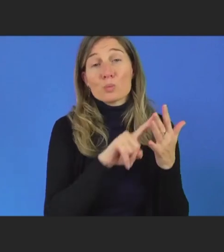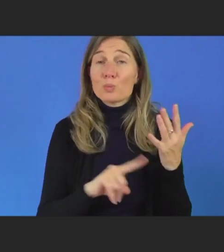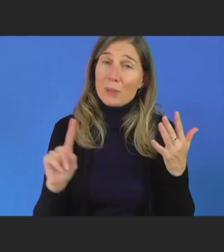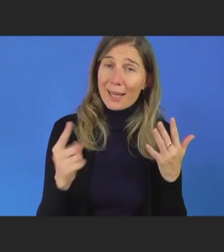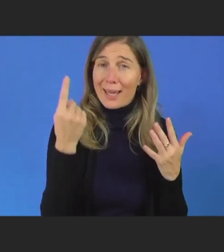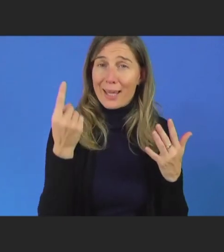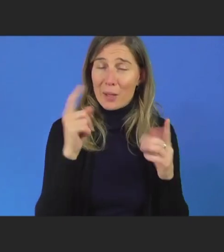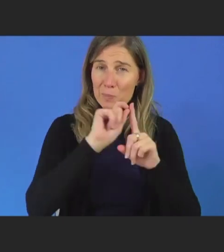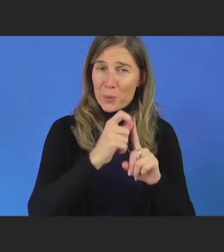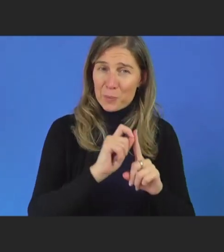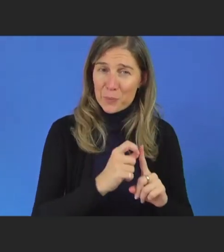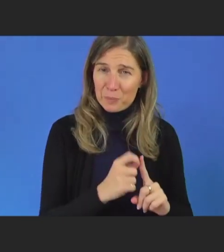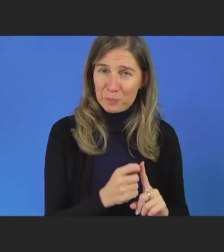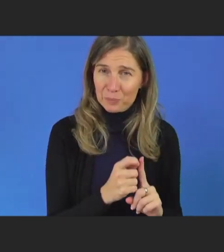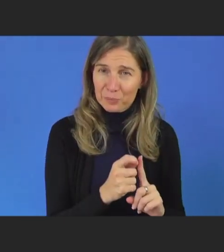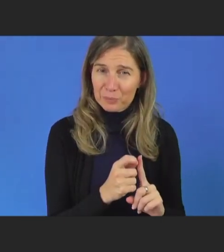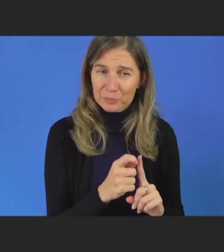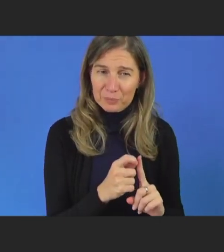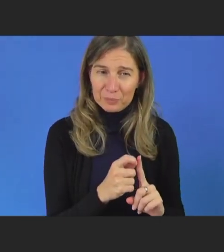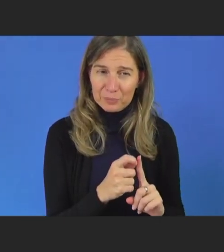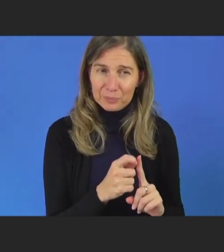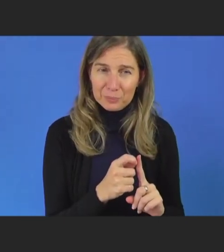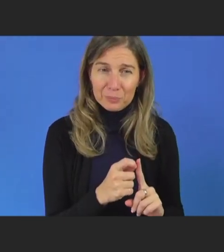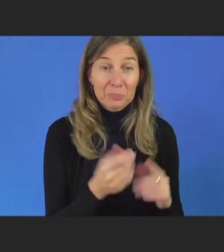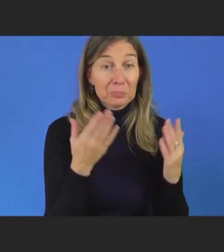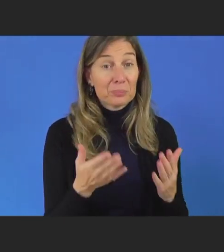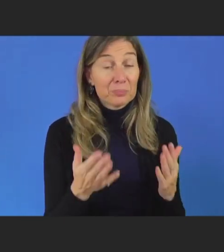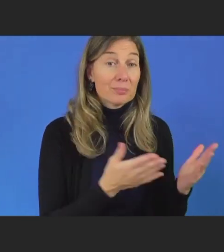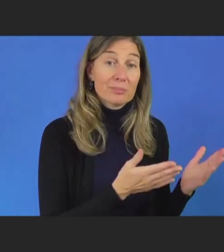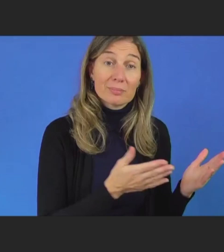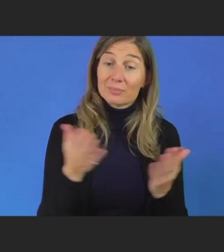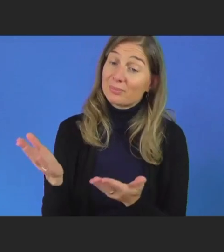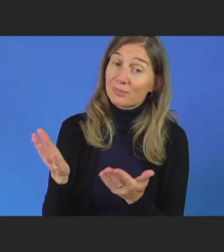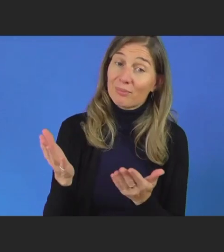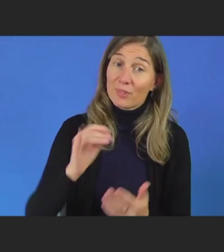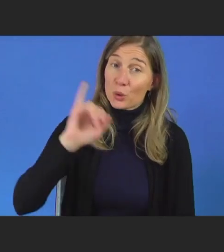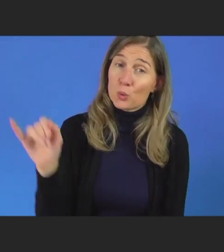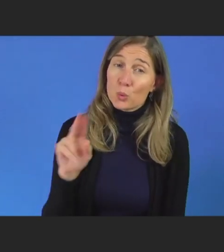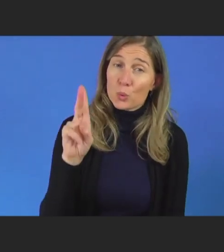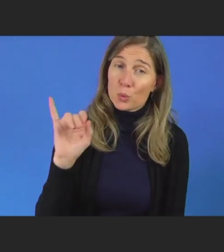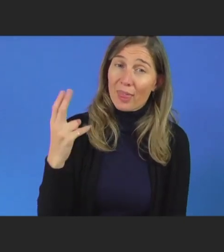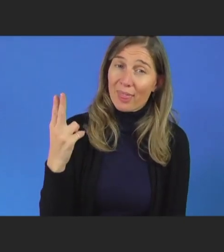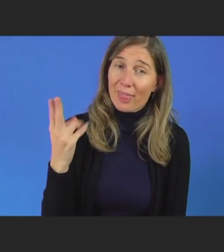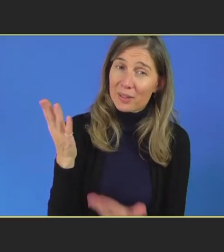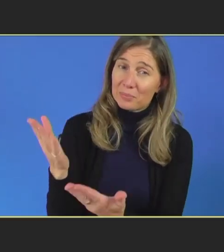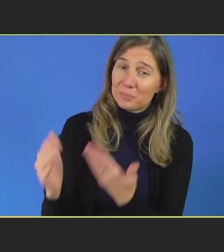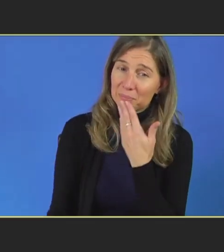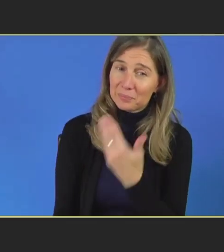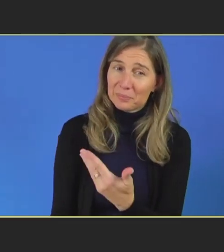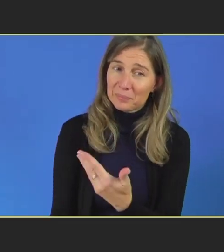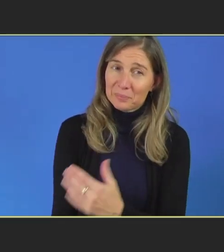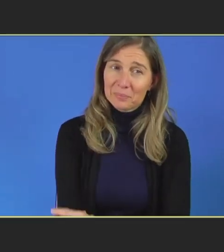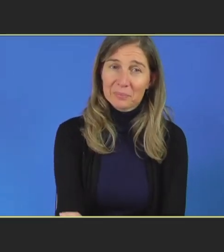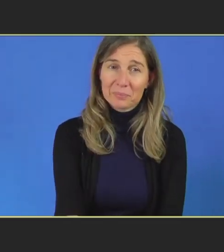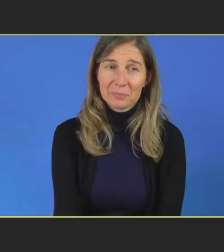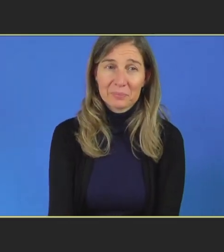I will bring it back to Judith. So thank you very much. Thanks so much,